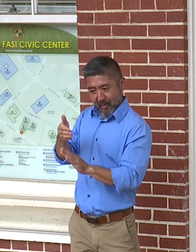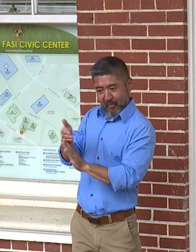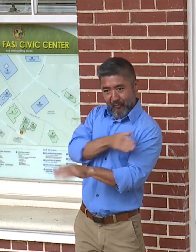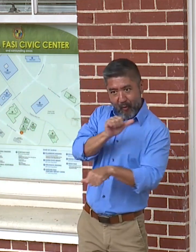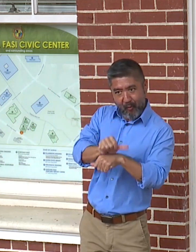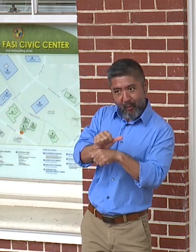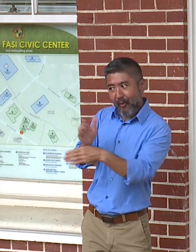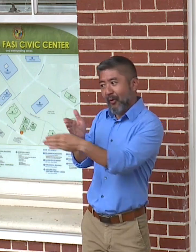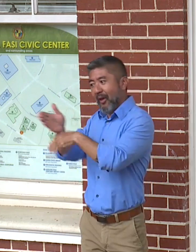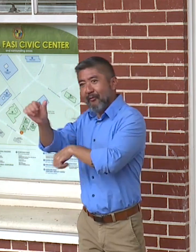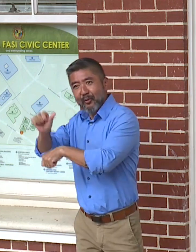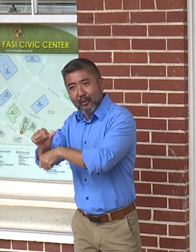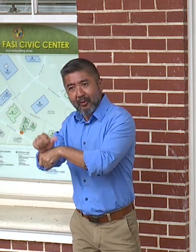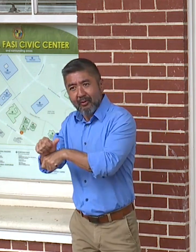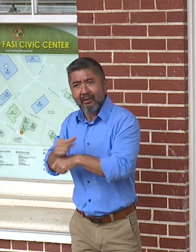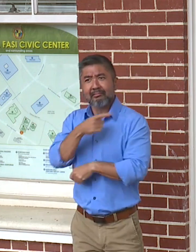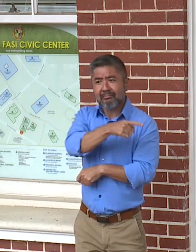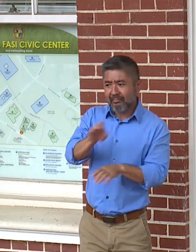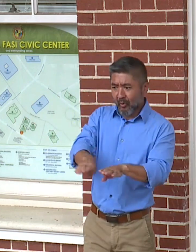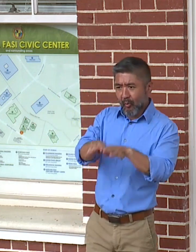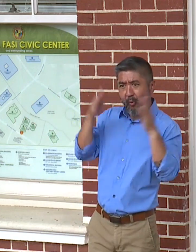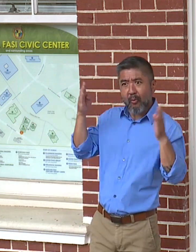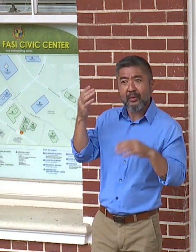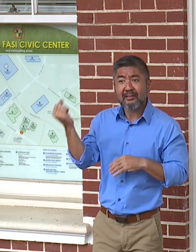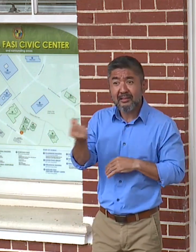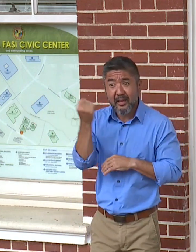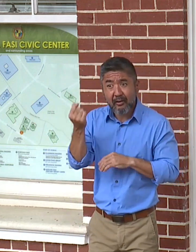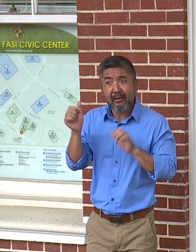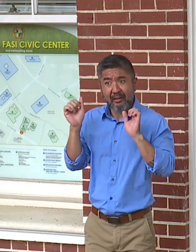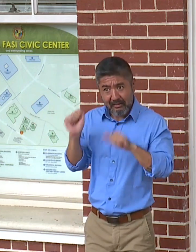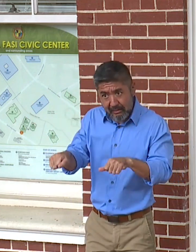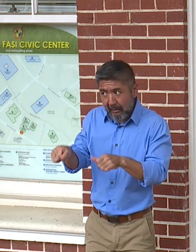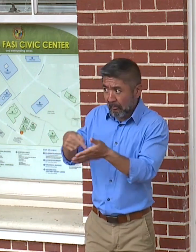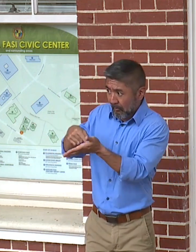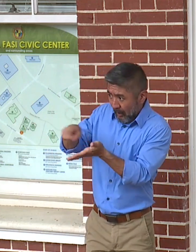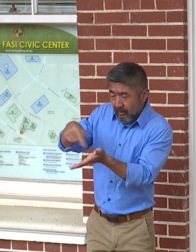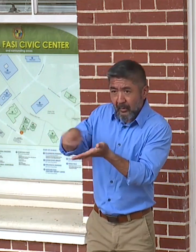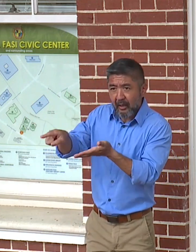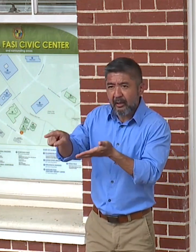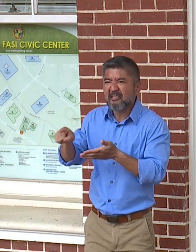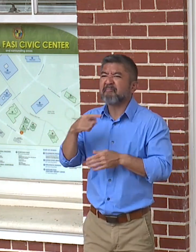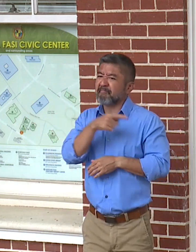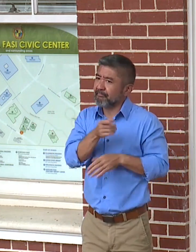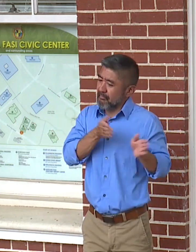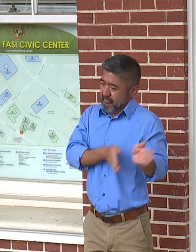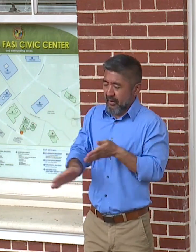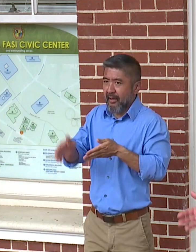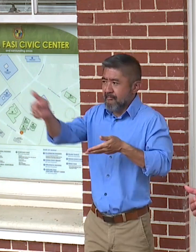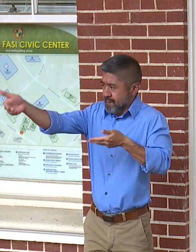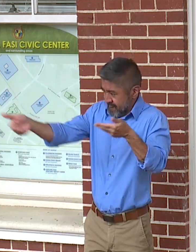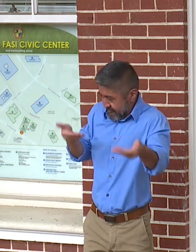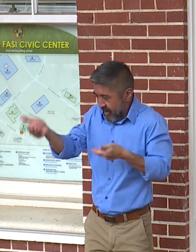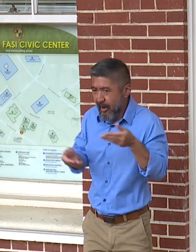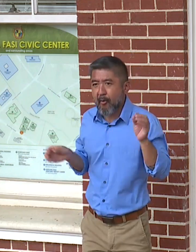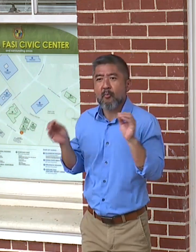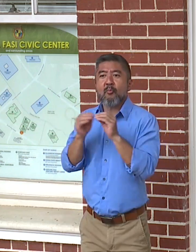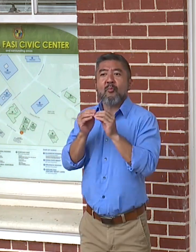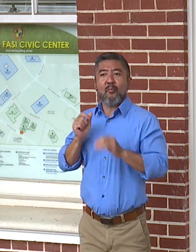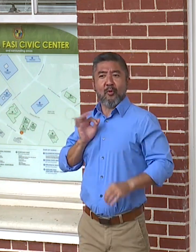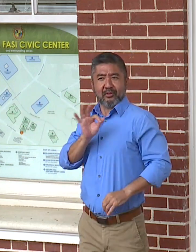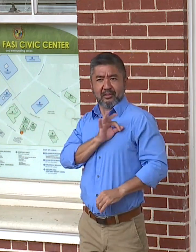They're open on Saturdays, so you can do transactions. And they're hiring more staff to help get things